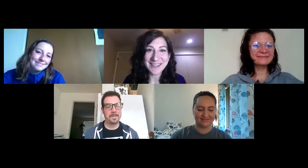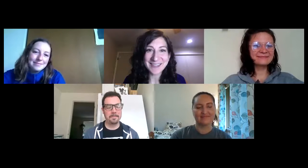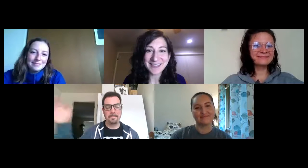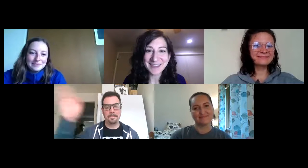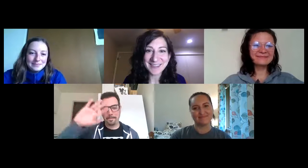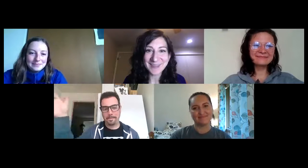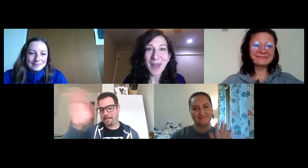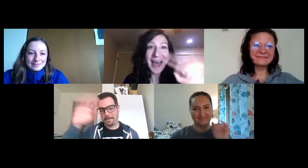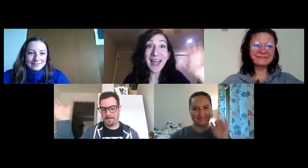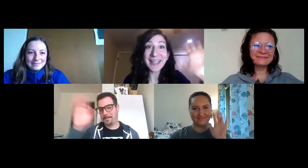Bye